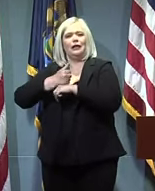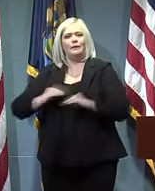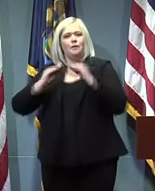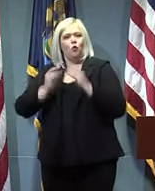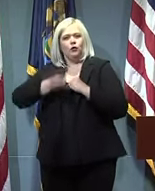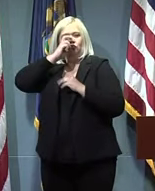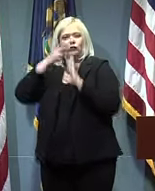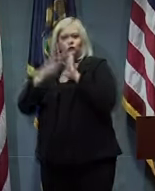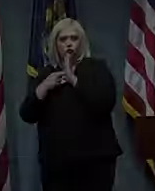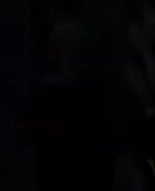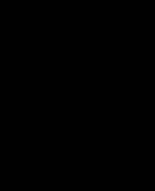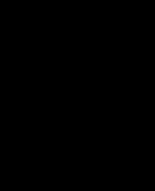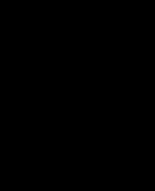local public health officials.